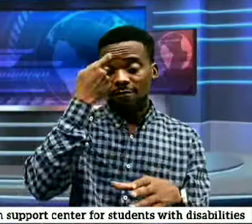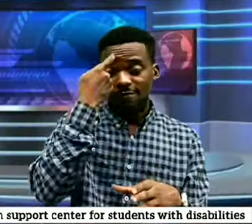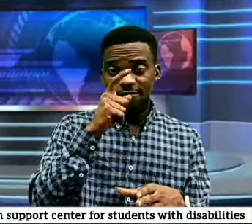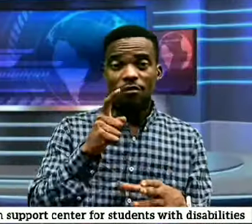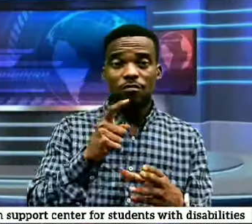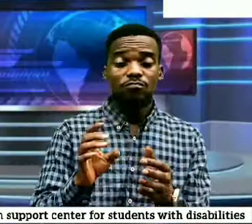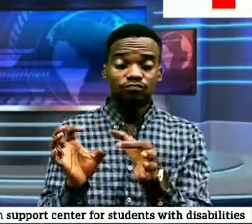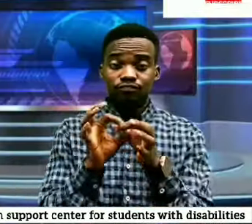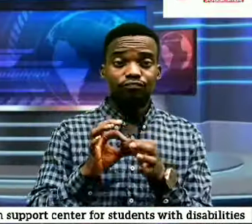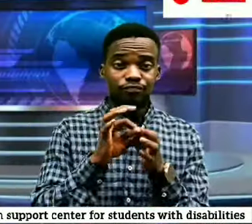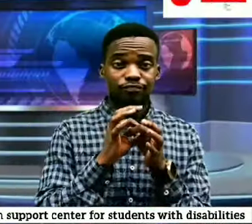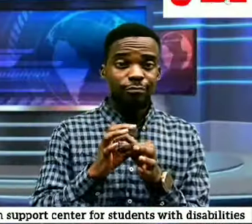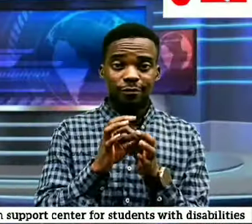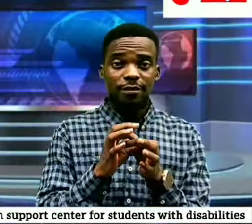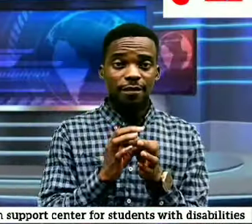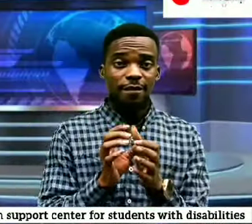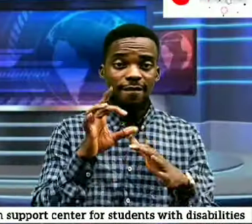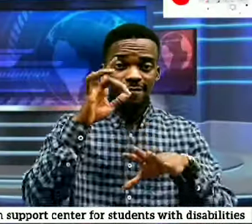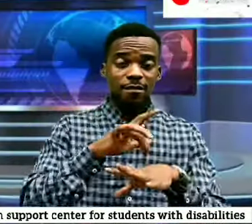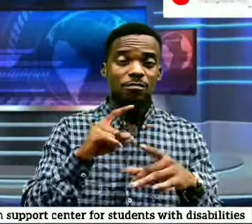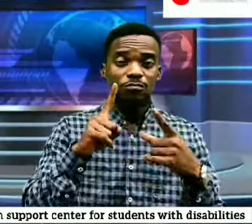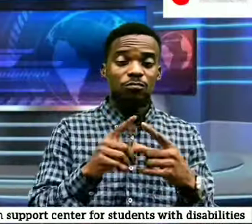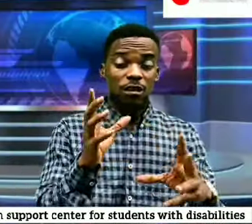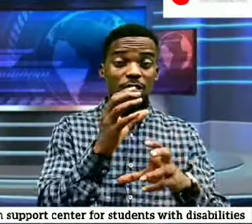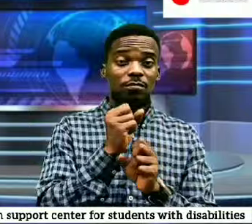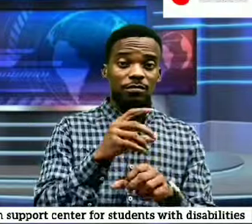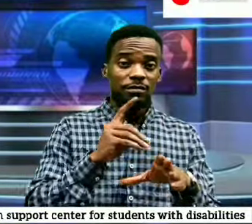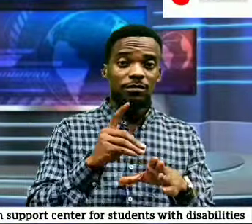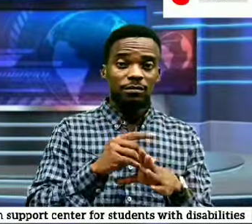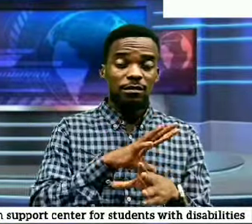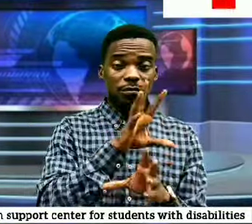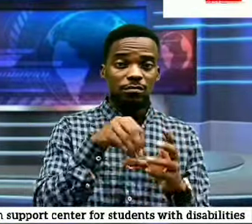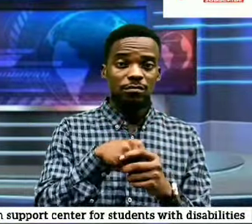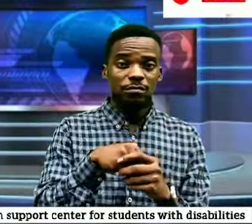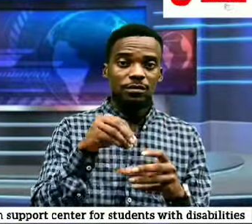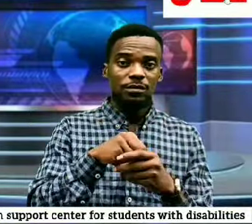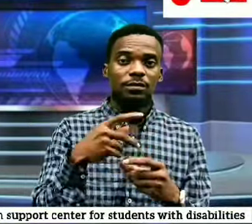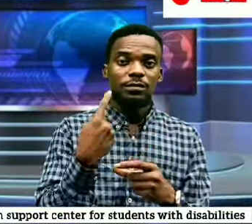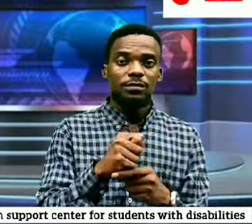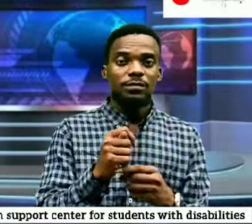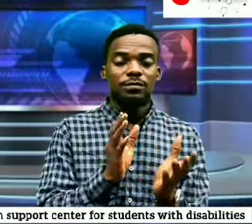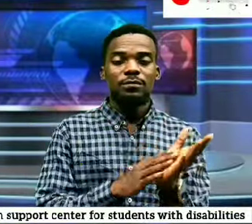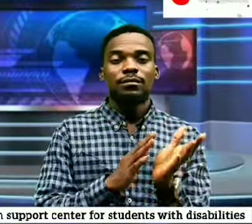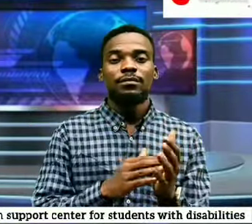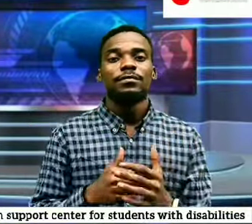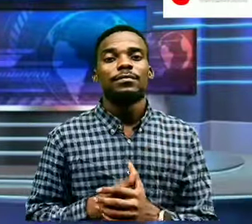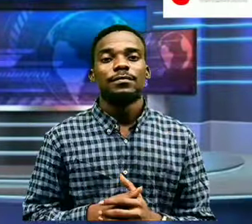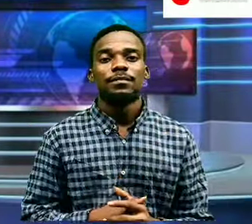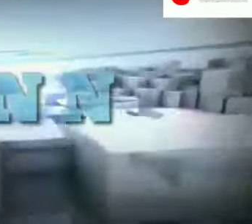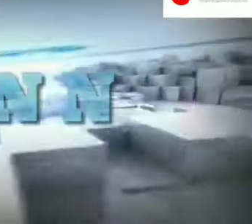effects to achieve disability inclusion in the institution. favorit, professor